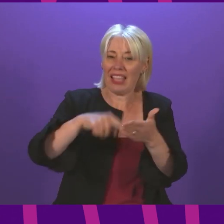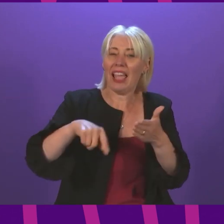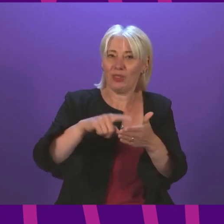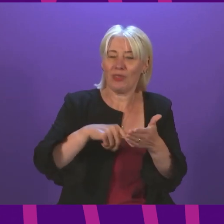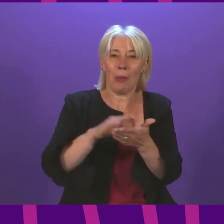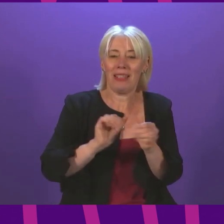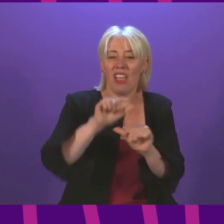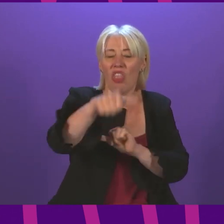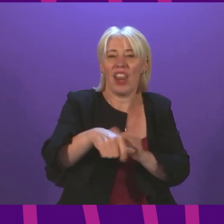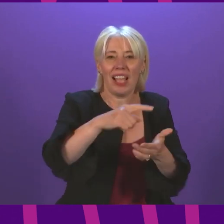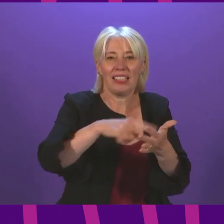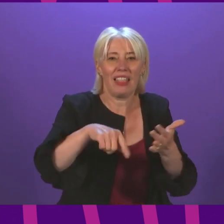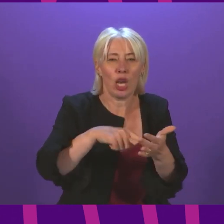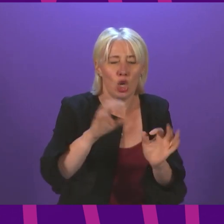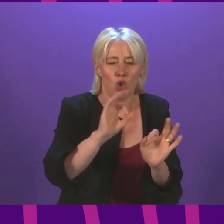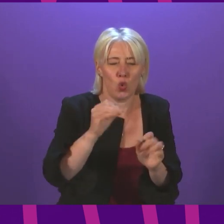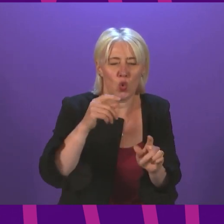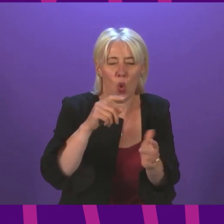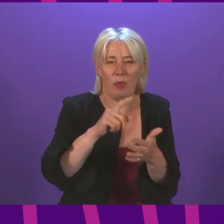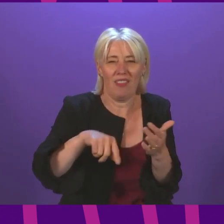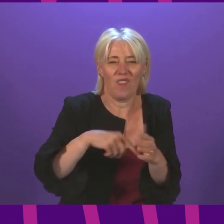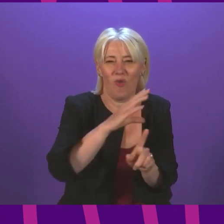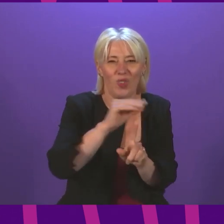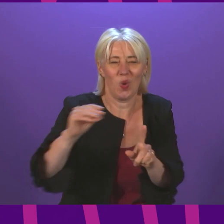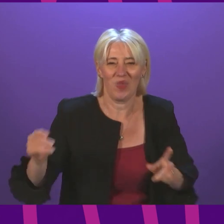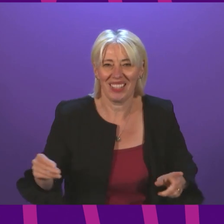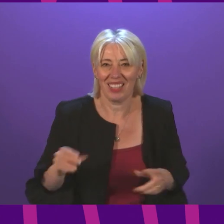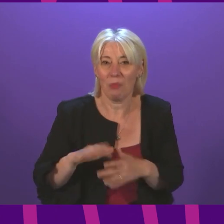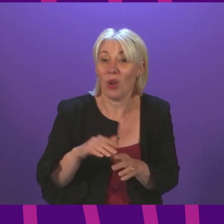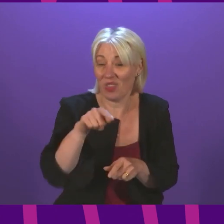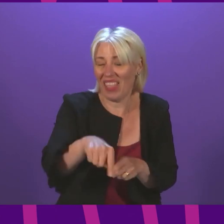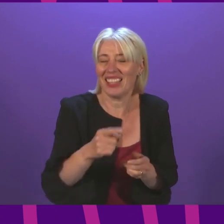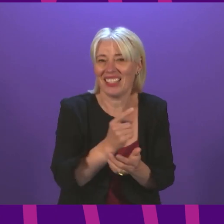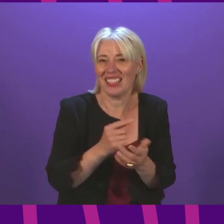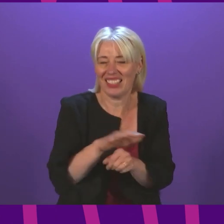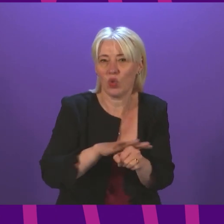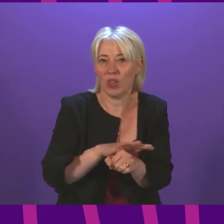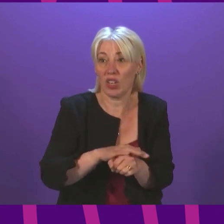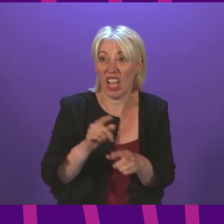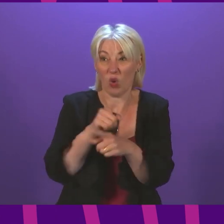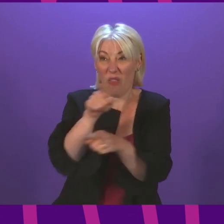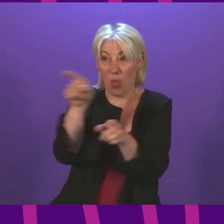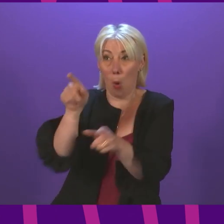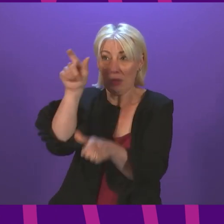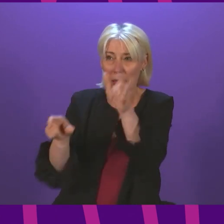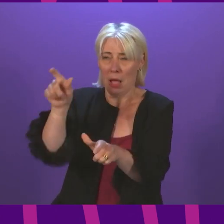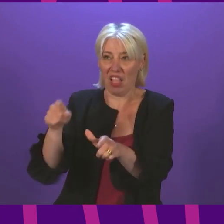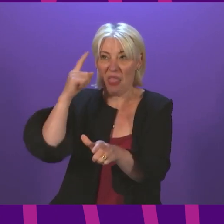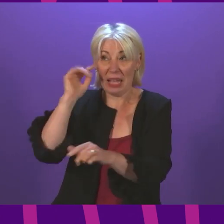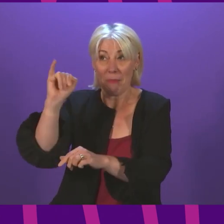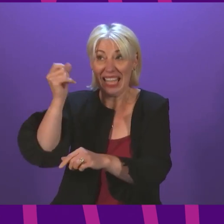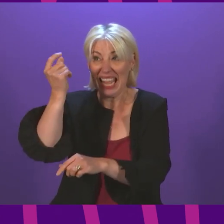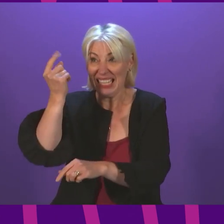Tories as a result of what they are proposing to do in a matter of days. If even they think it is a bad idea, perhaps